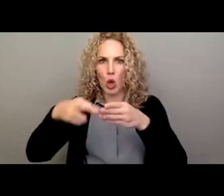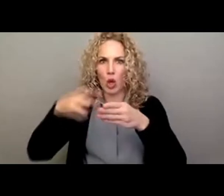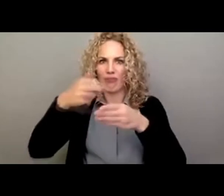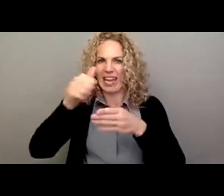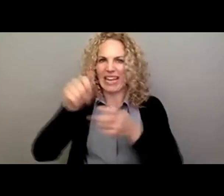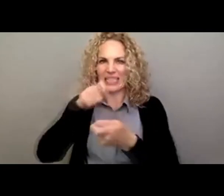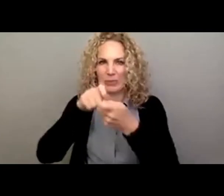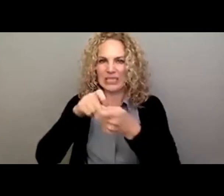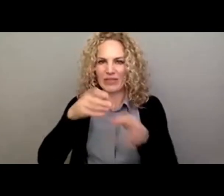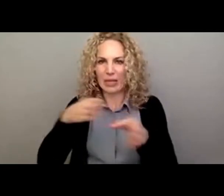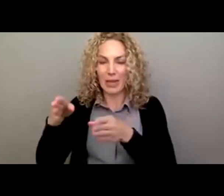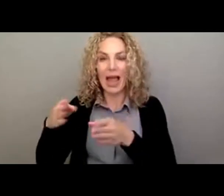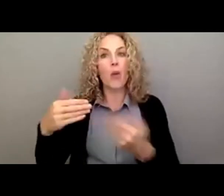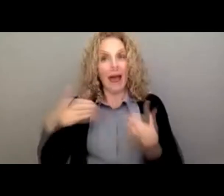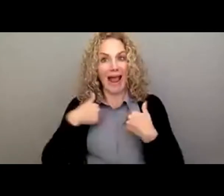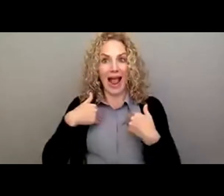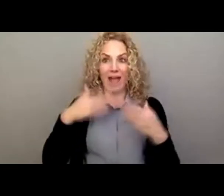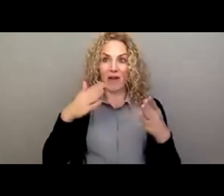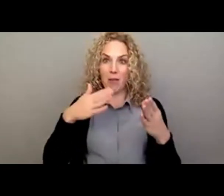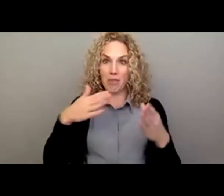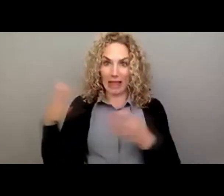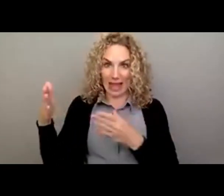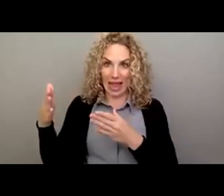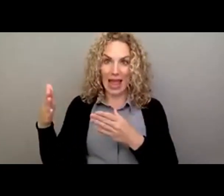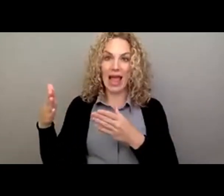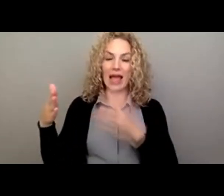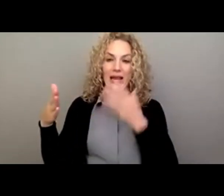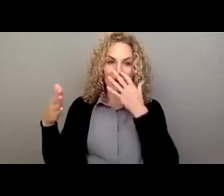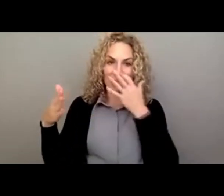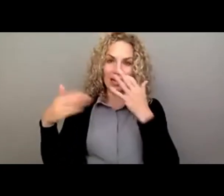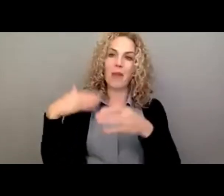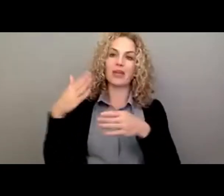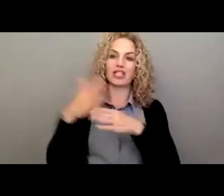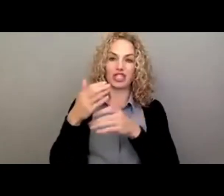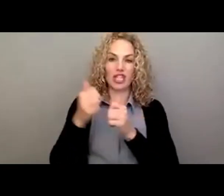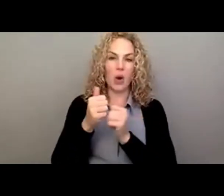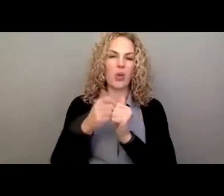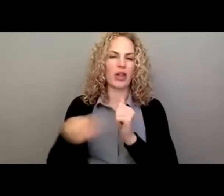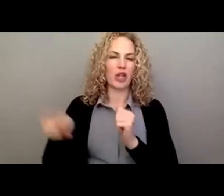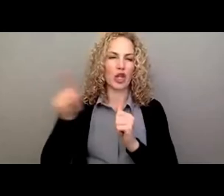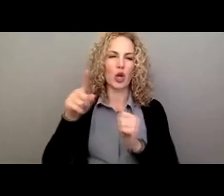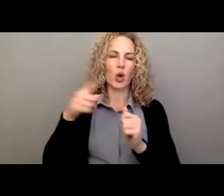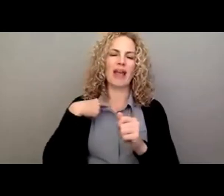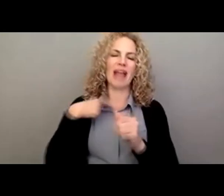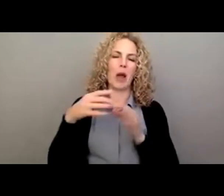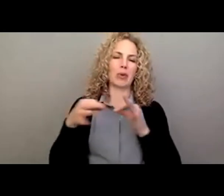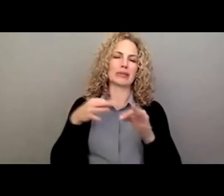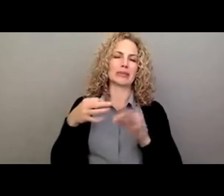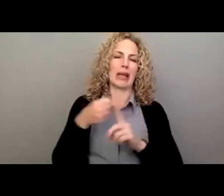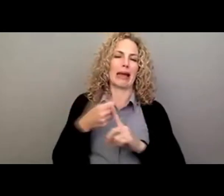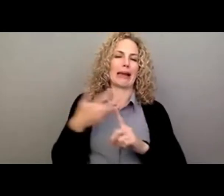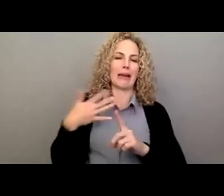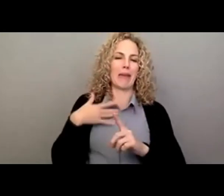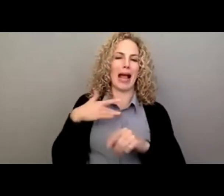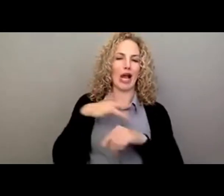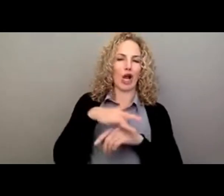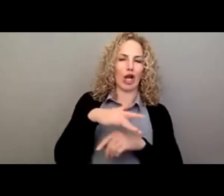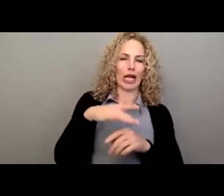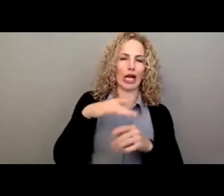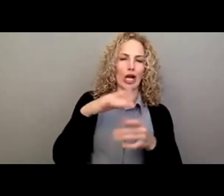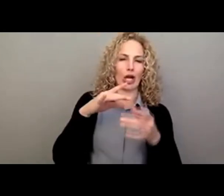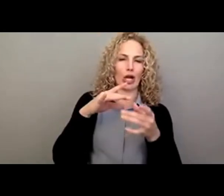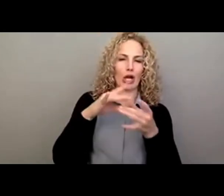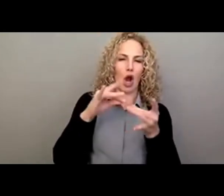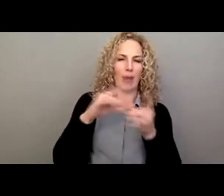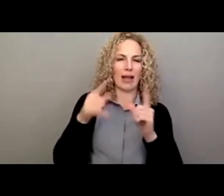But we do have a plan. So I'm going to share that with you. And then I'll explain my earlier comment after sharing the plan. So we